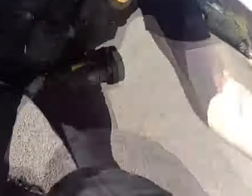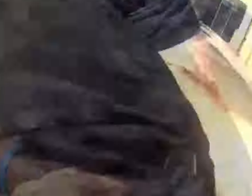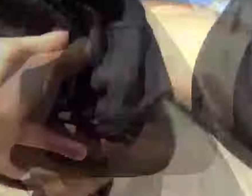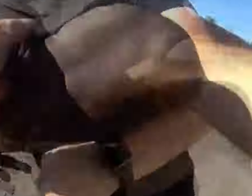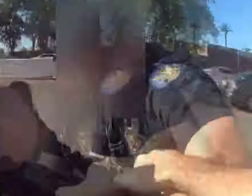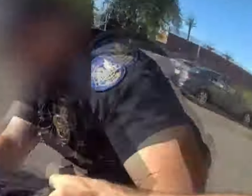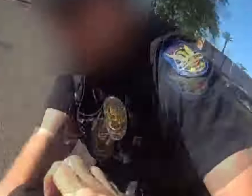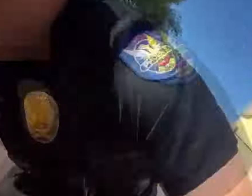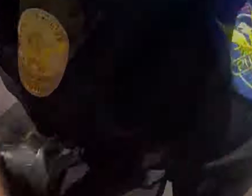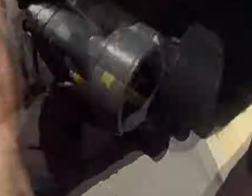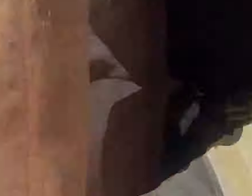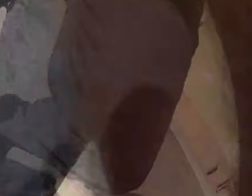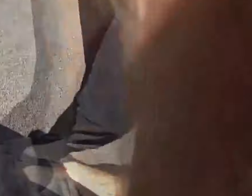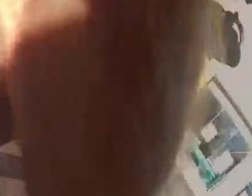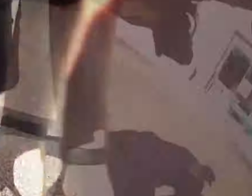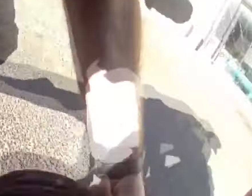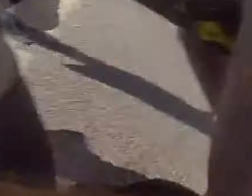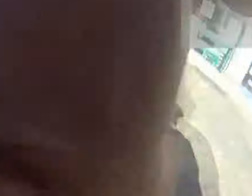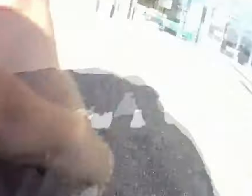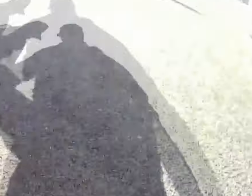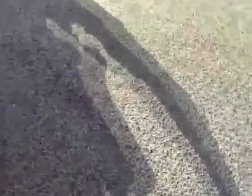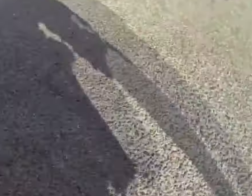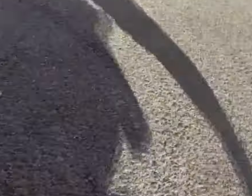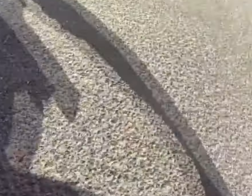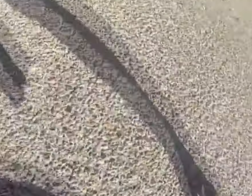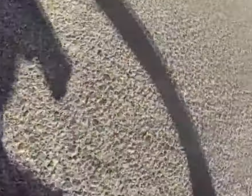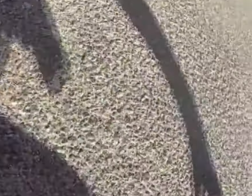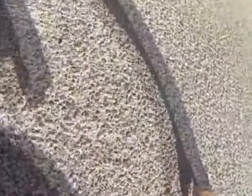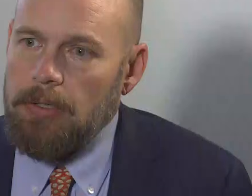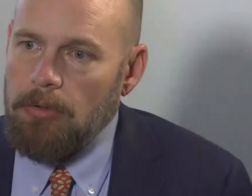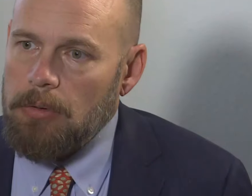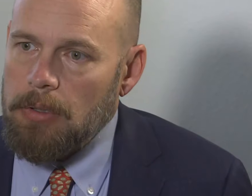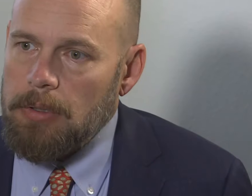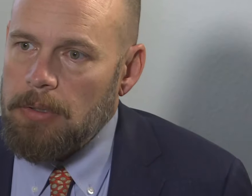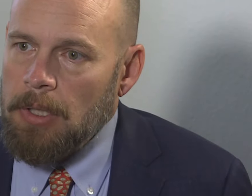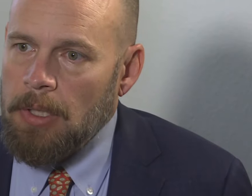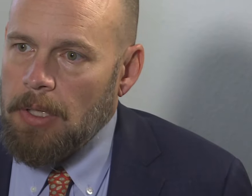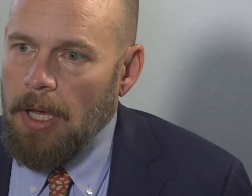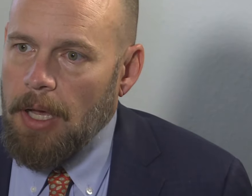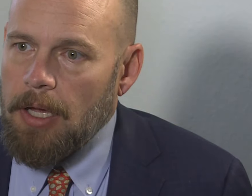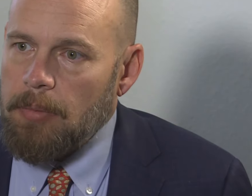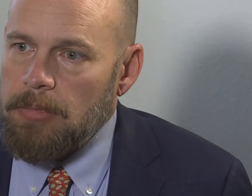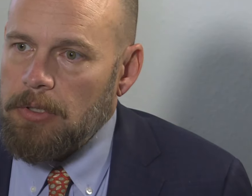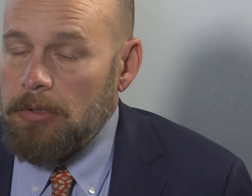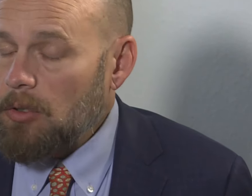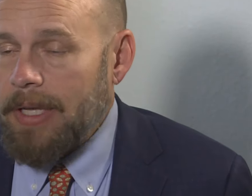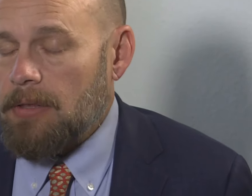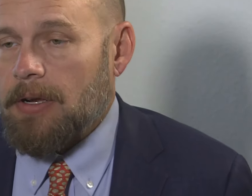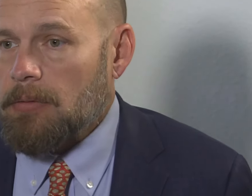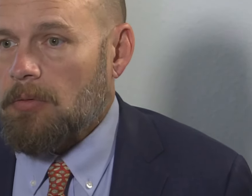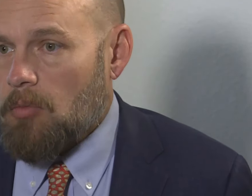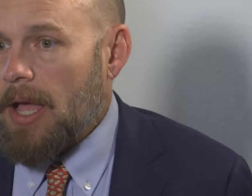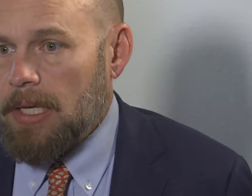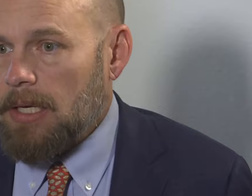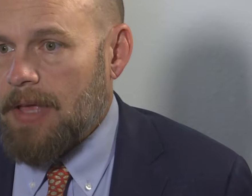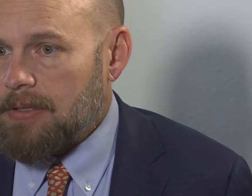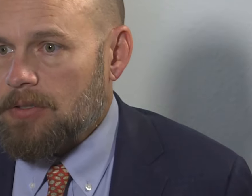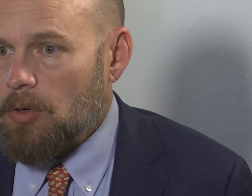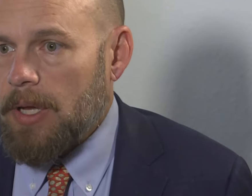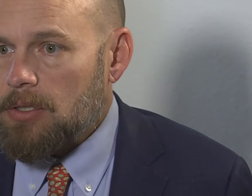that video is an officer who's moving so quickly that there's just nobody who could do anything right in that situation.